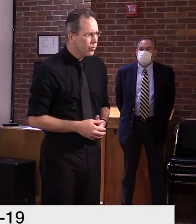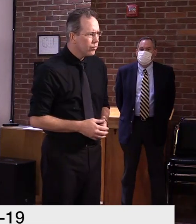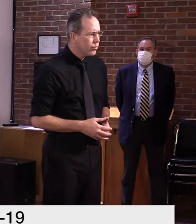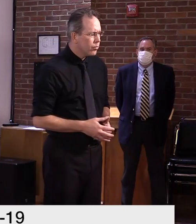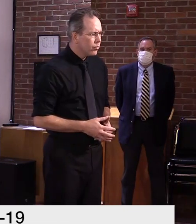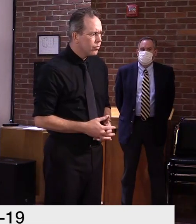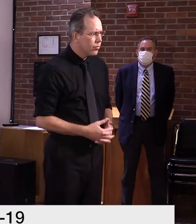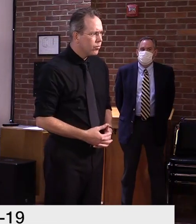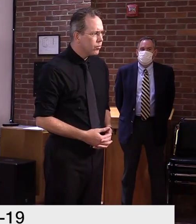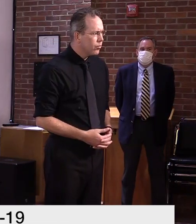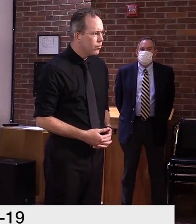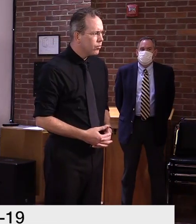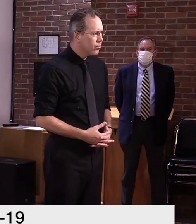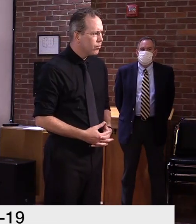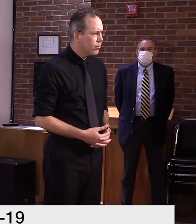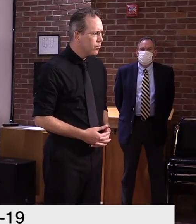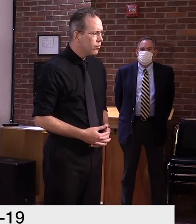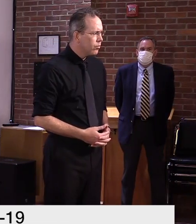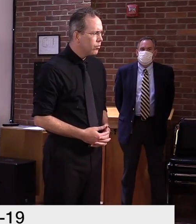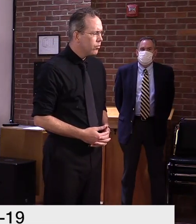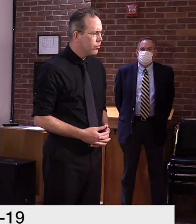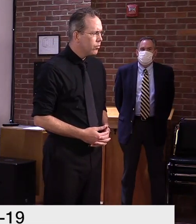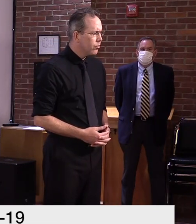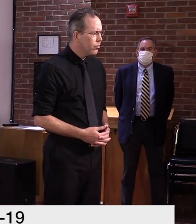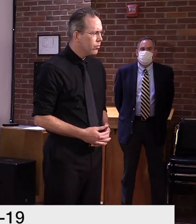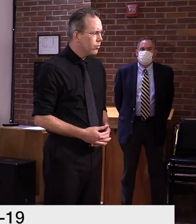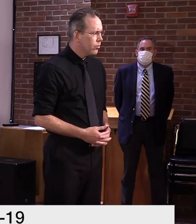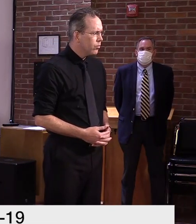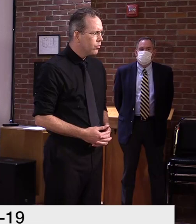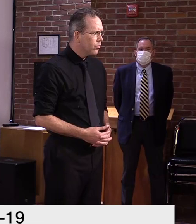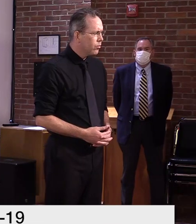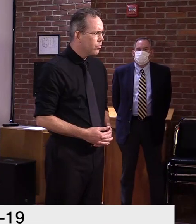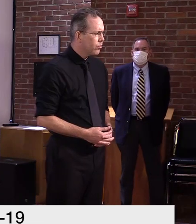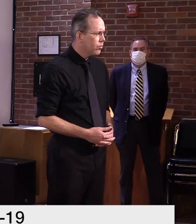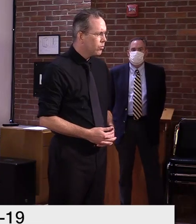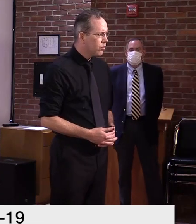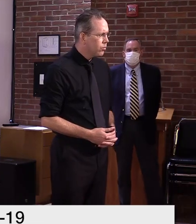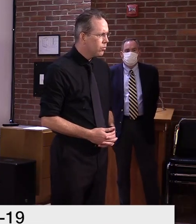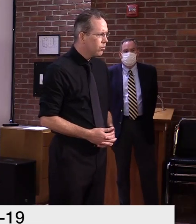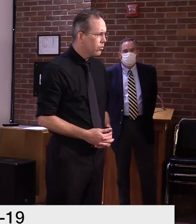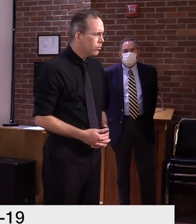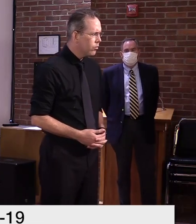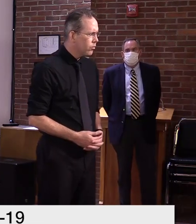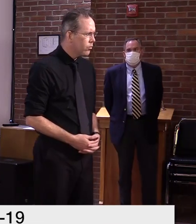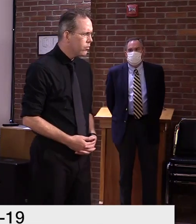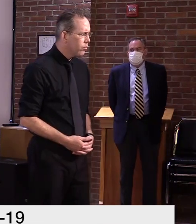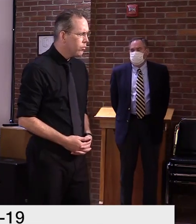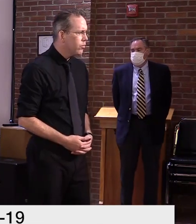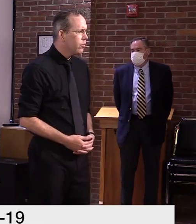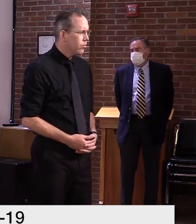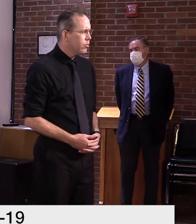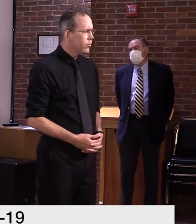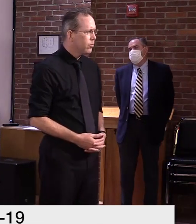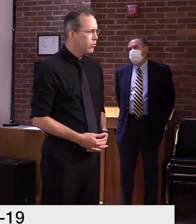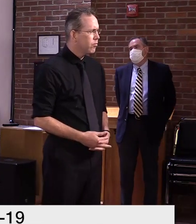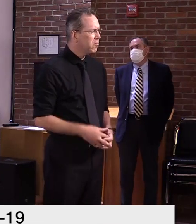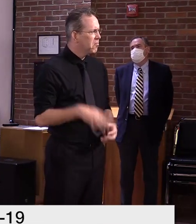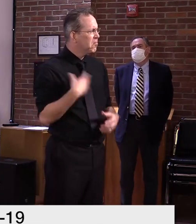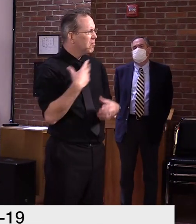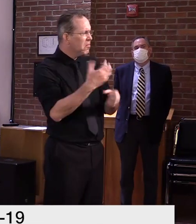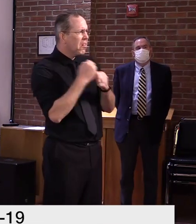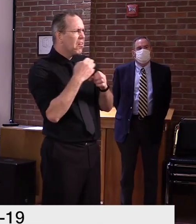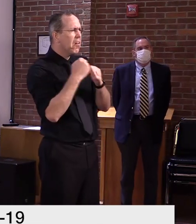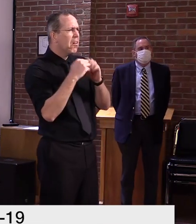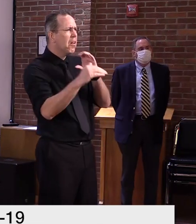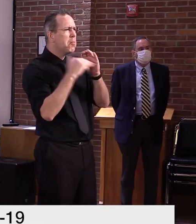getting emails occasionally from people who say that they're, they haven't been paid benefits or they're not getting their benefits for one reason or another.